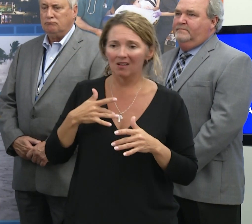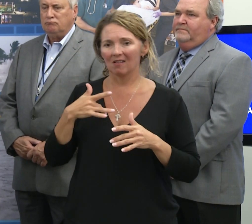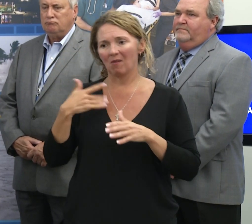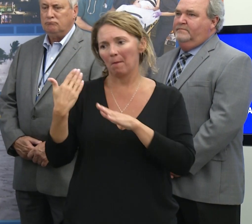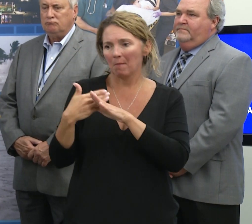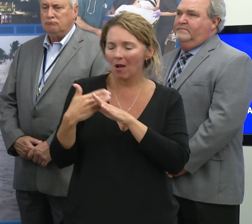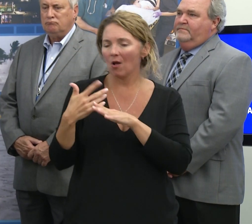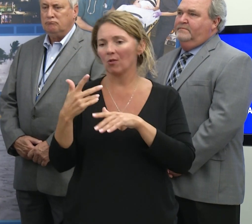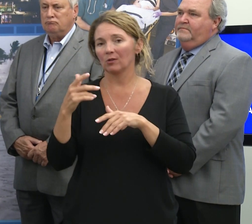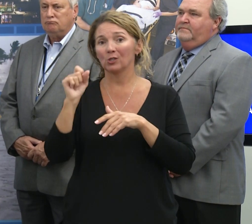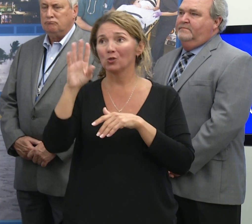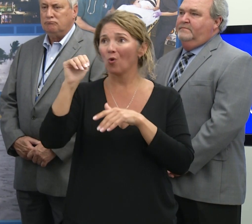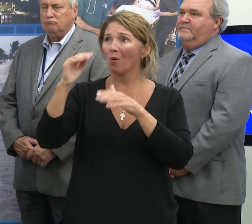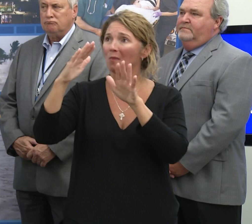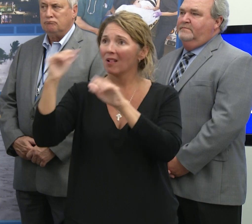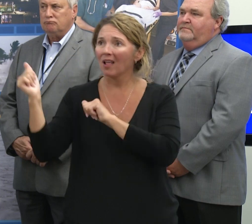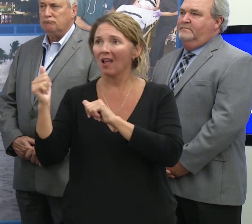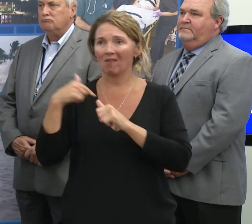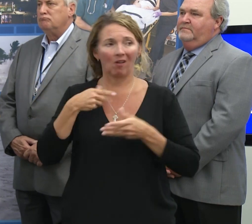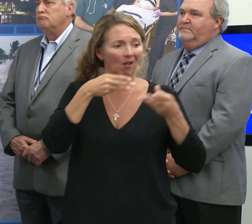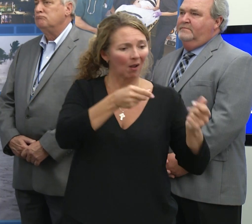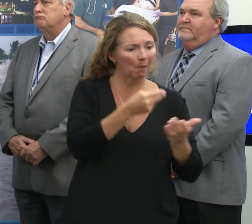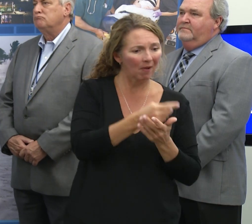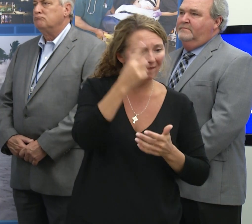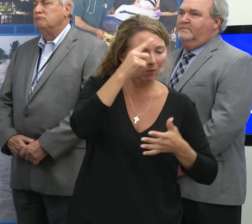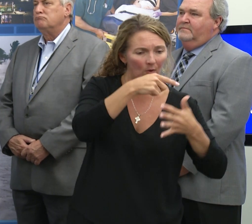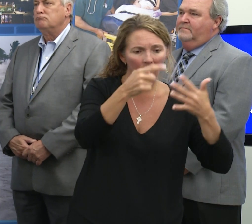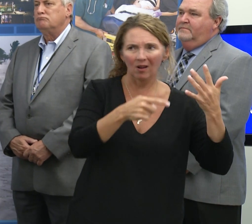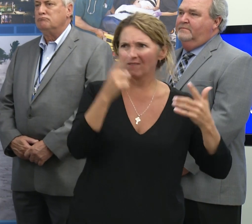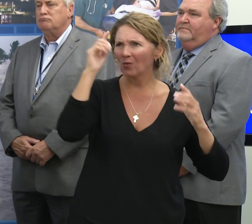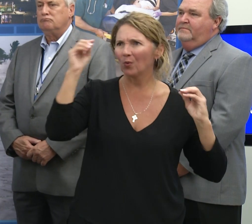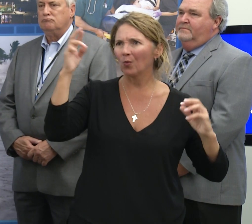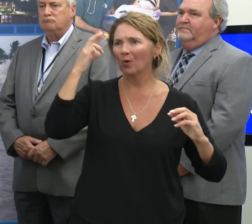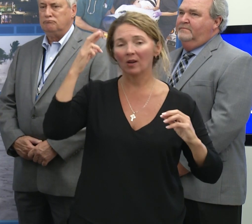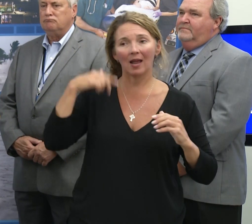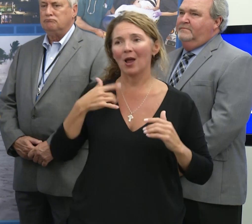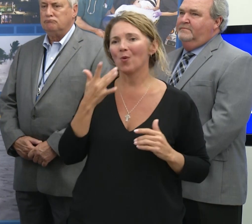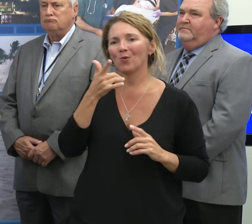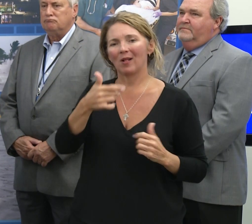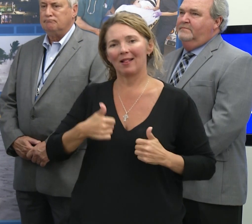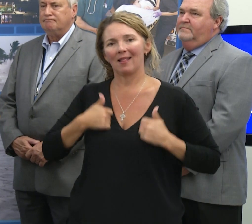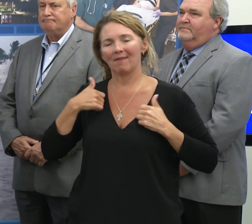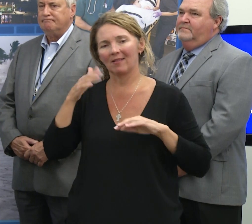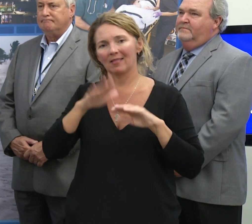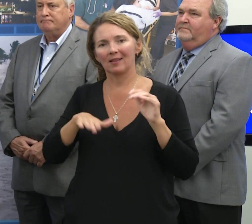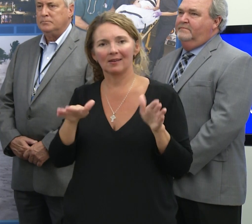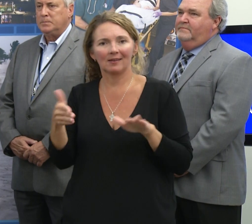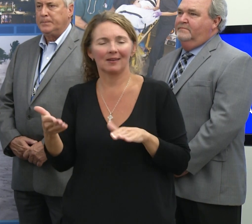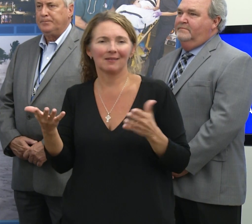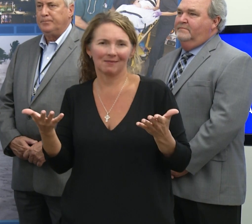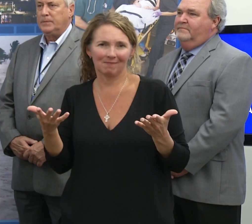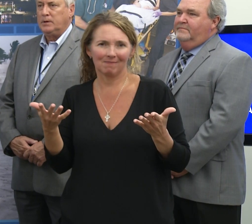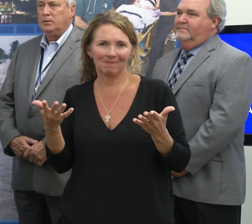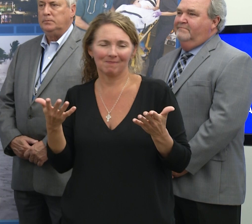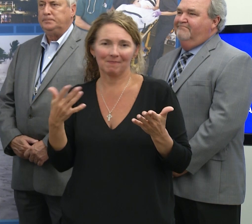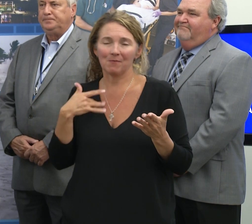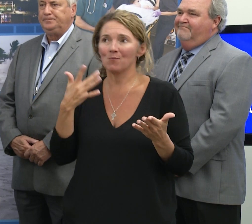the storm goes away. And because I'd rather have them alive and I'd rather have them